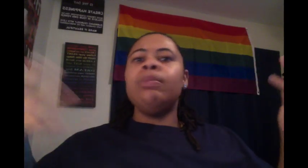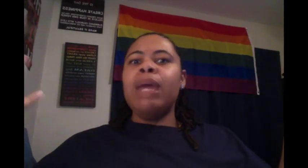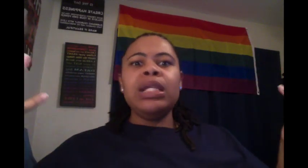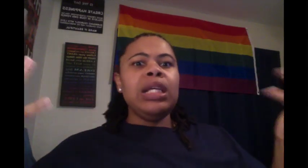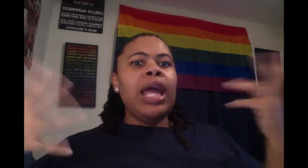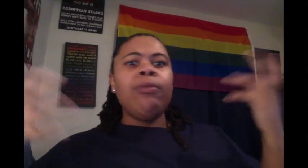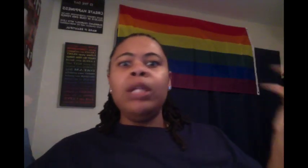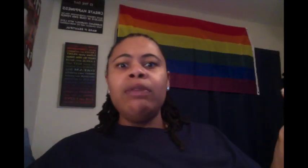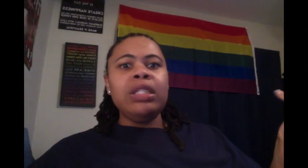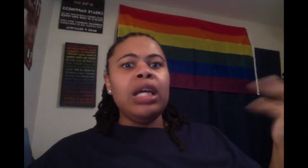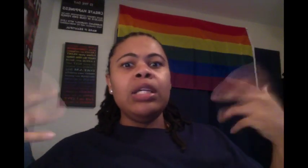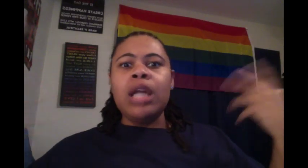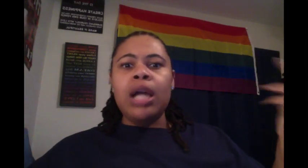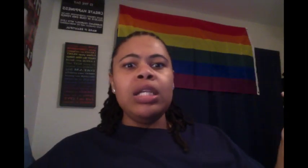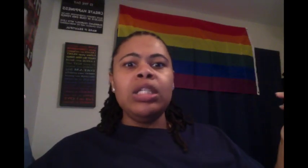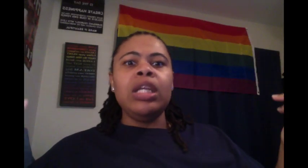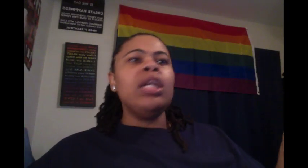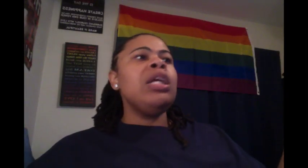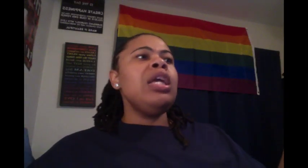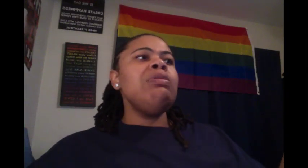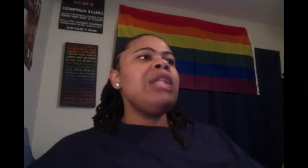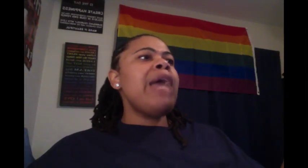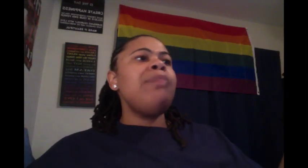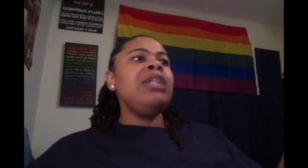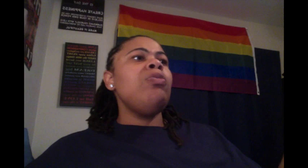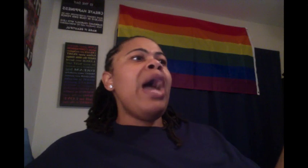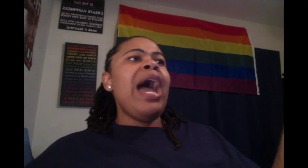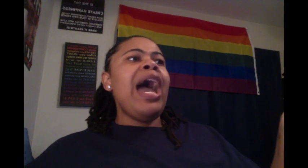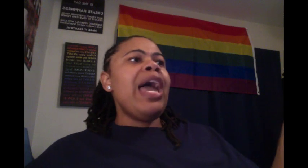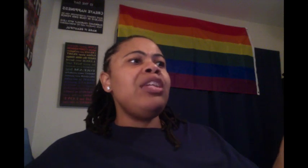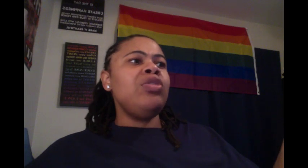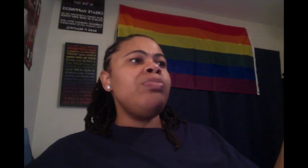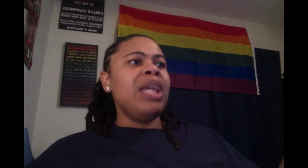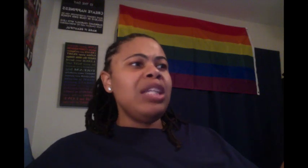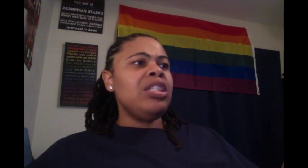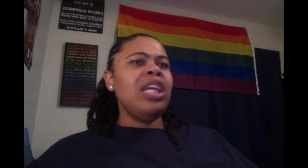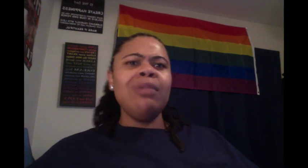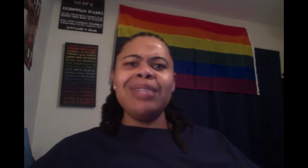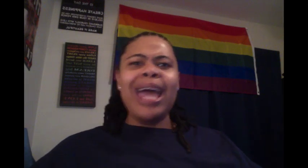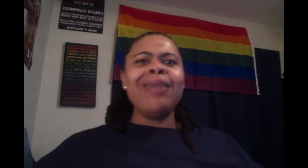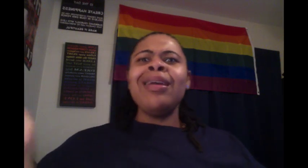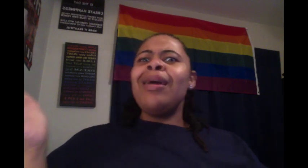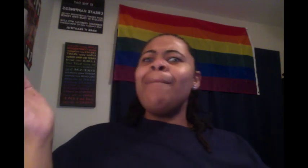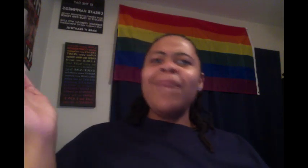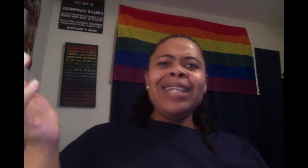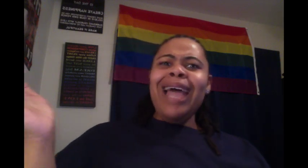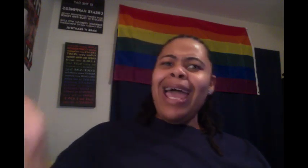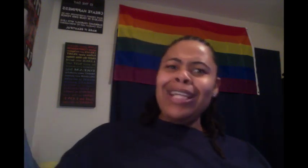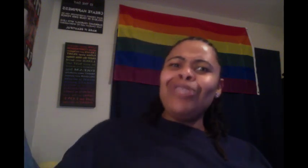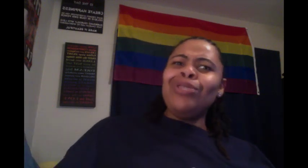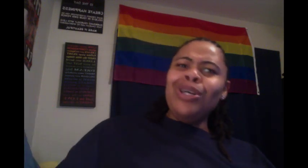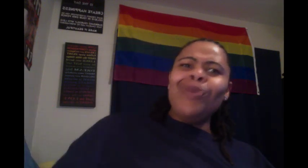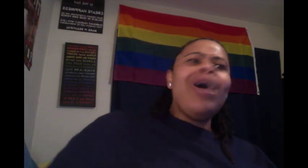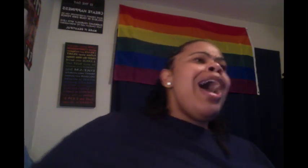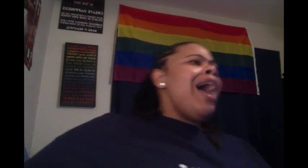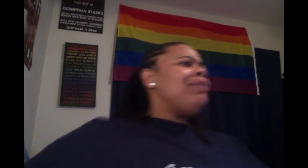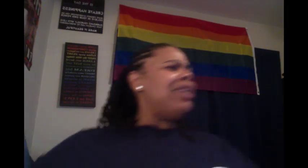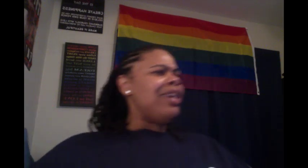Make it seem like we love each other and all this shit. He was like, bitch. Why? I hate you, bitch. She was like, bitch. Bitch, I hate you too. I'm sitting here